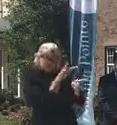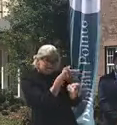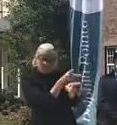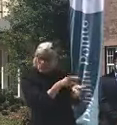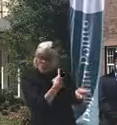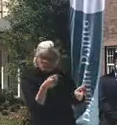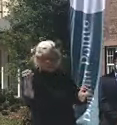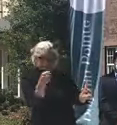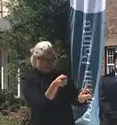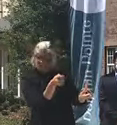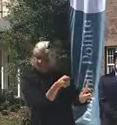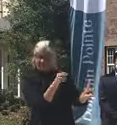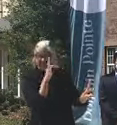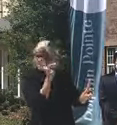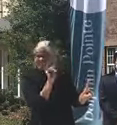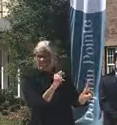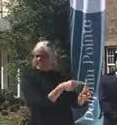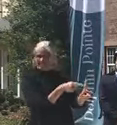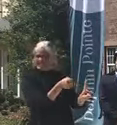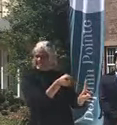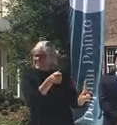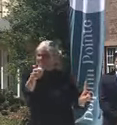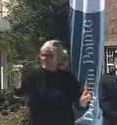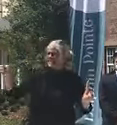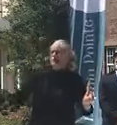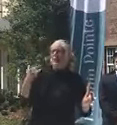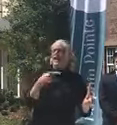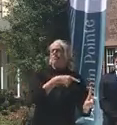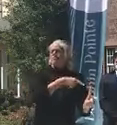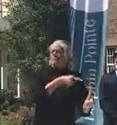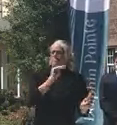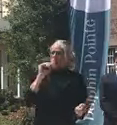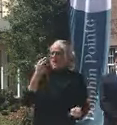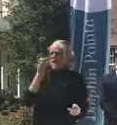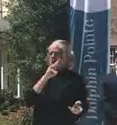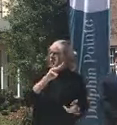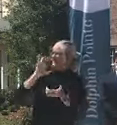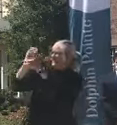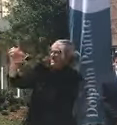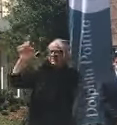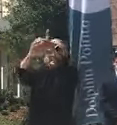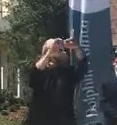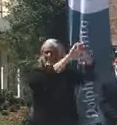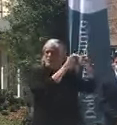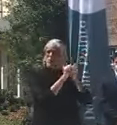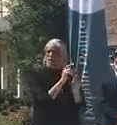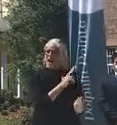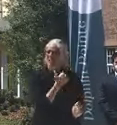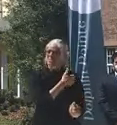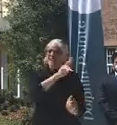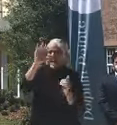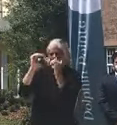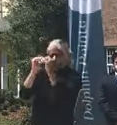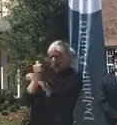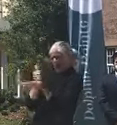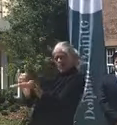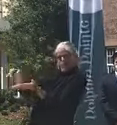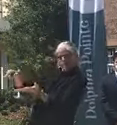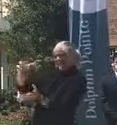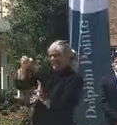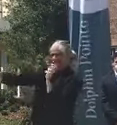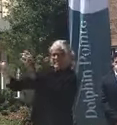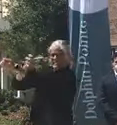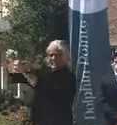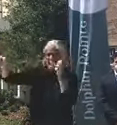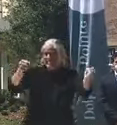And so she worked with hospitals to be able to prevent that. There's a lot of other states that forced these patients back into